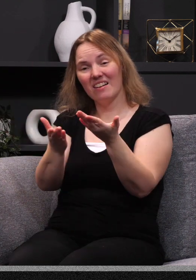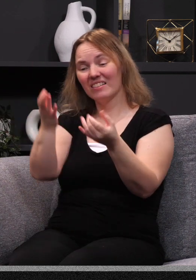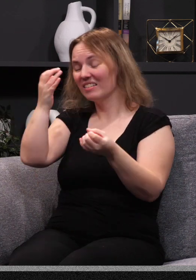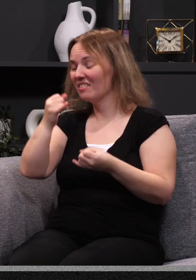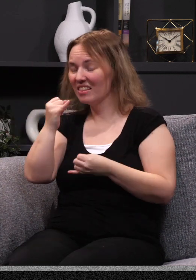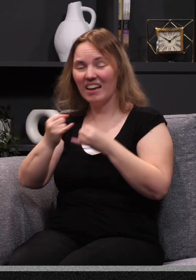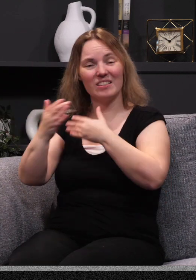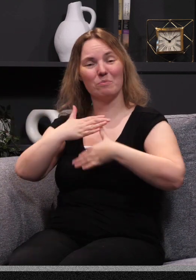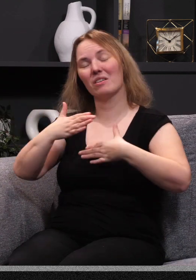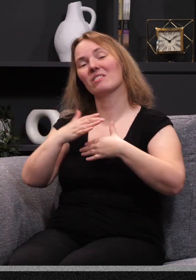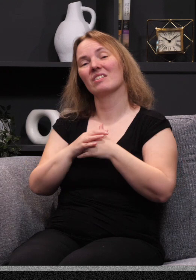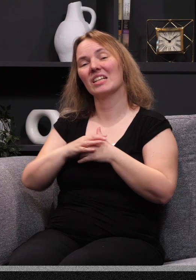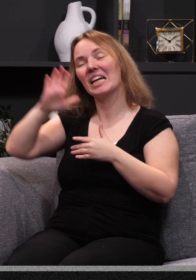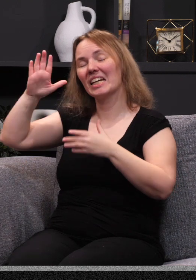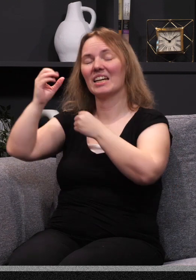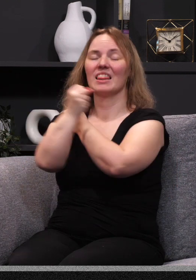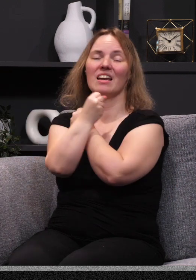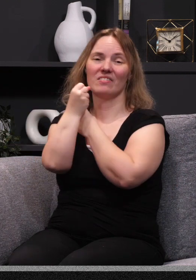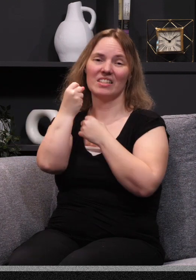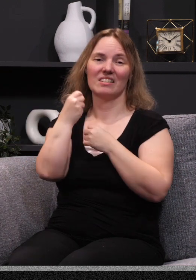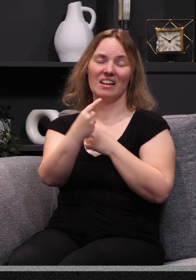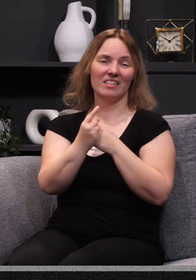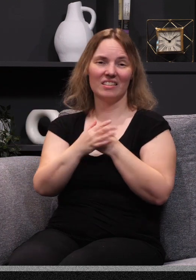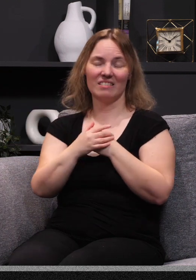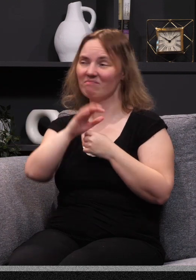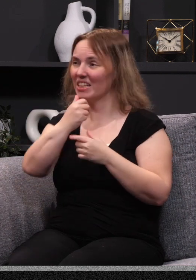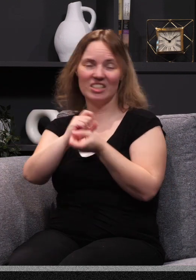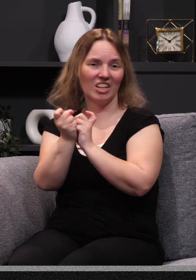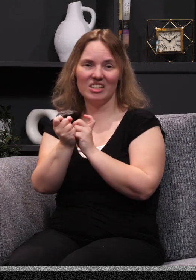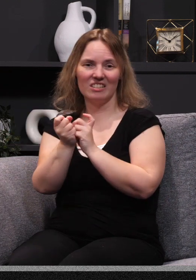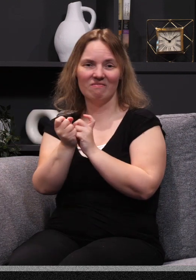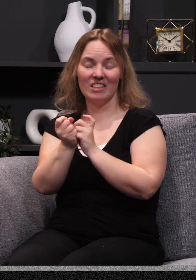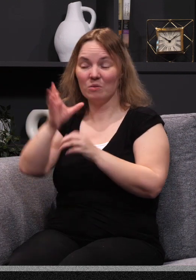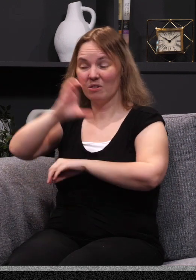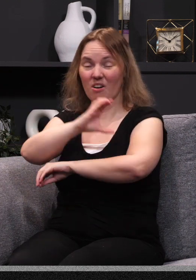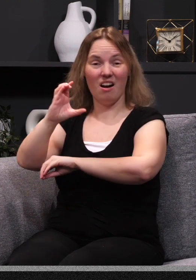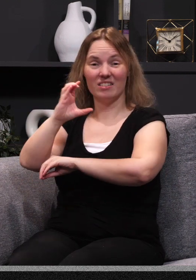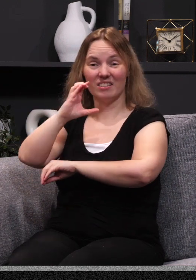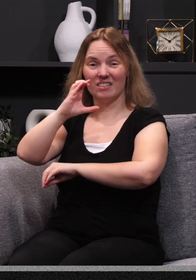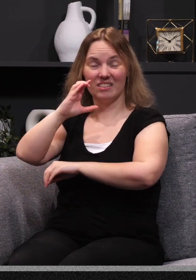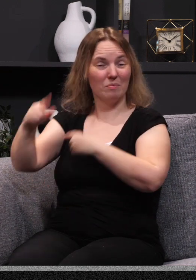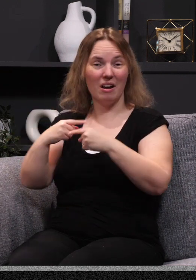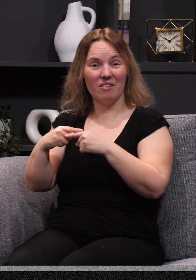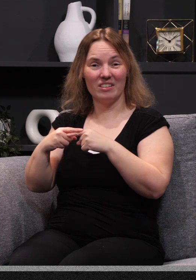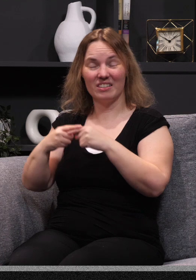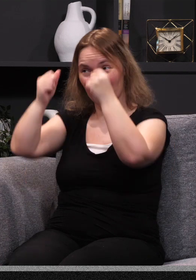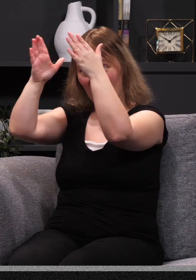to the very last breath that we breathe. He says, I love you. And it doesn't change. That's really what the cross is all about. Notice the Father saying